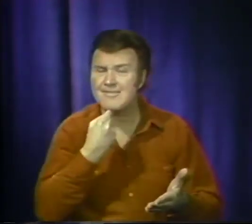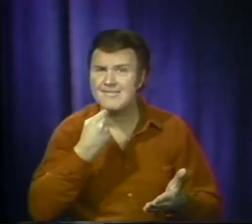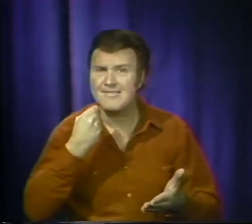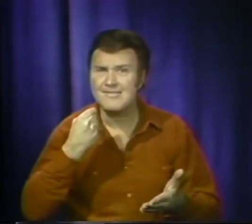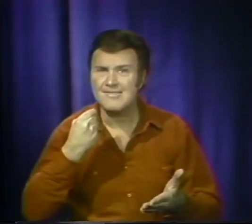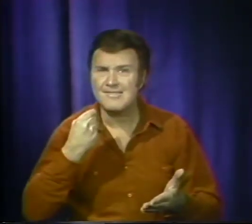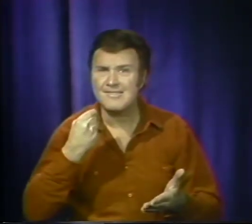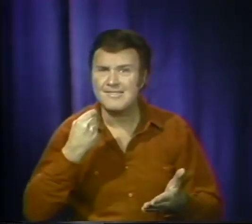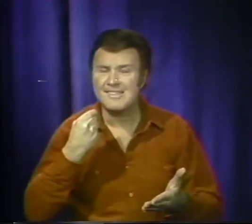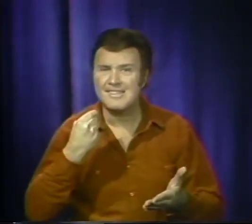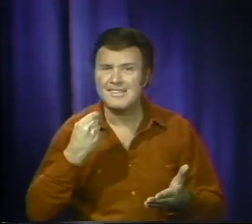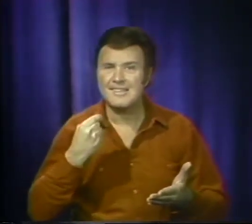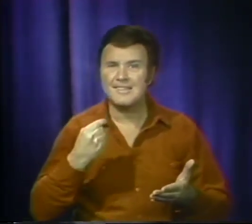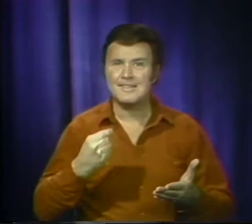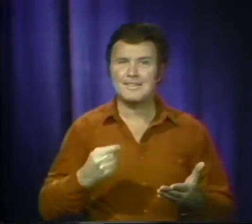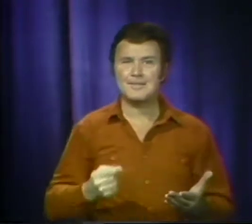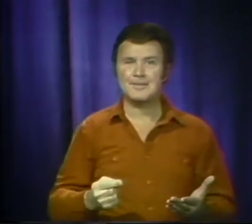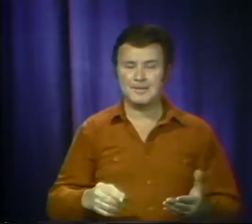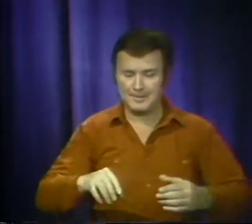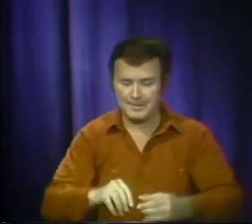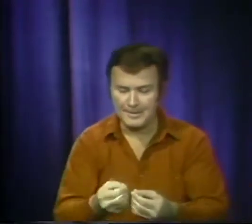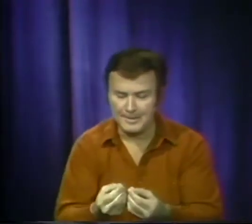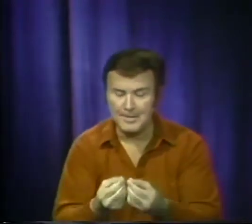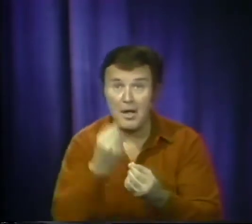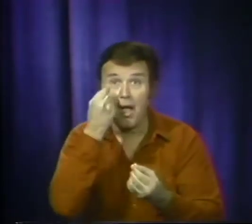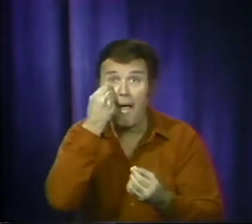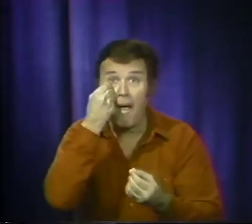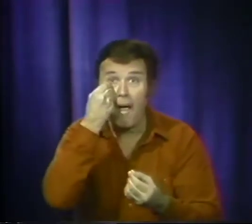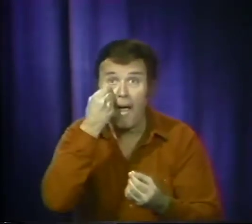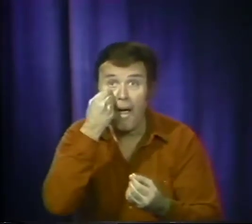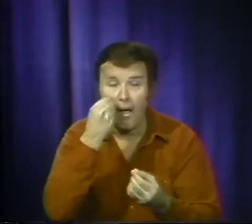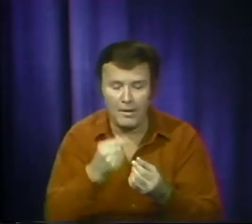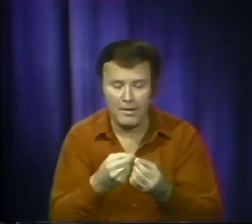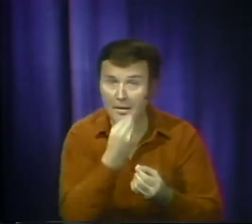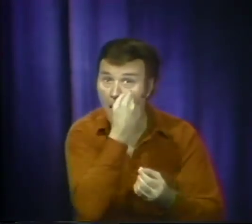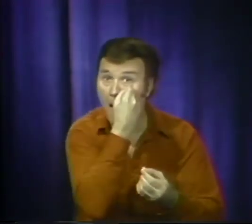under my eyes,